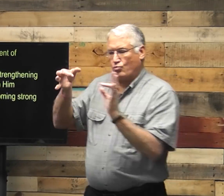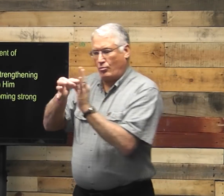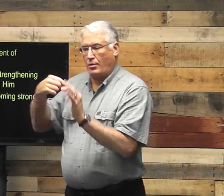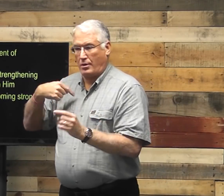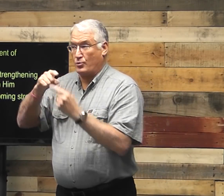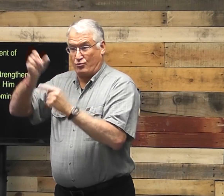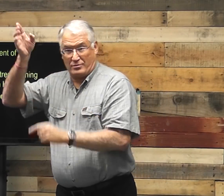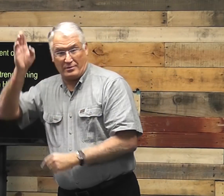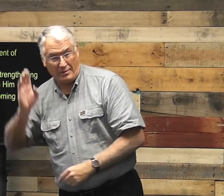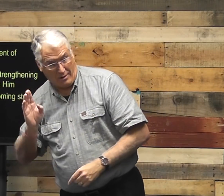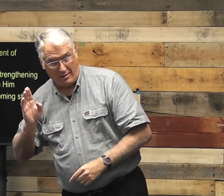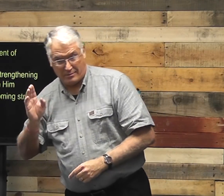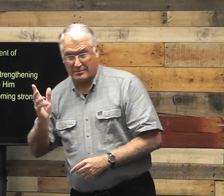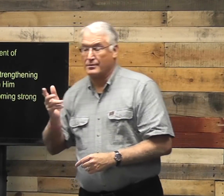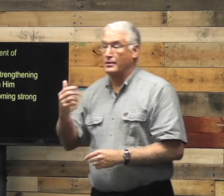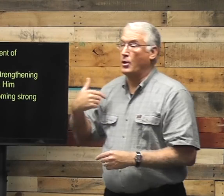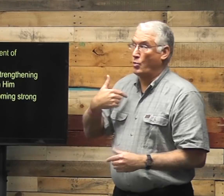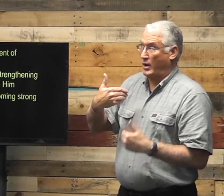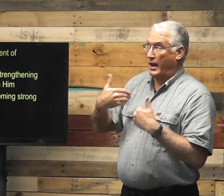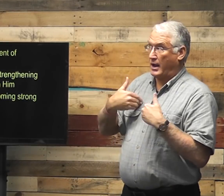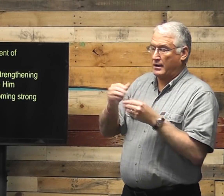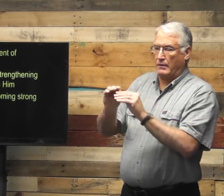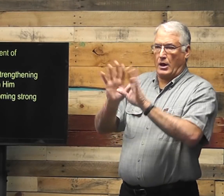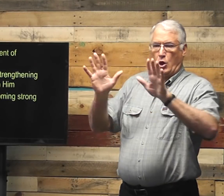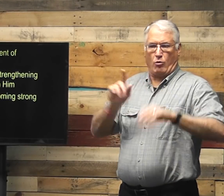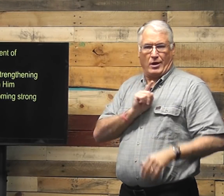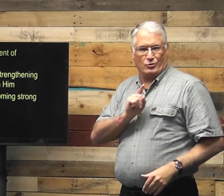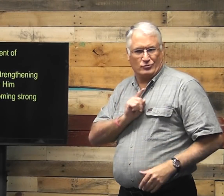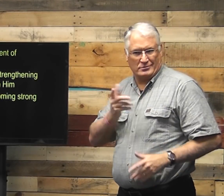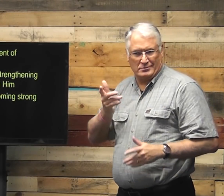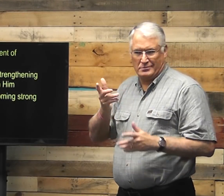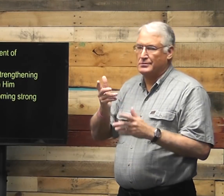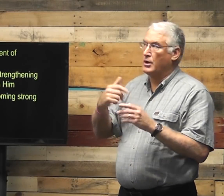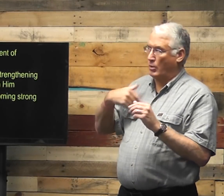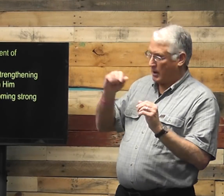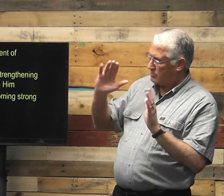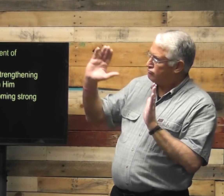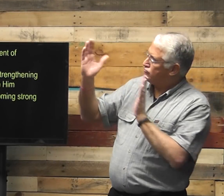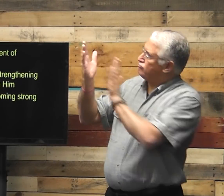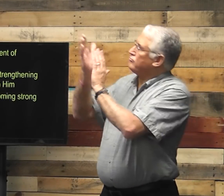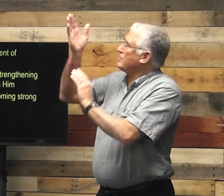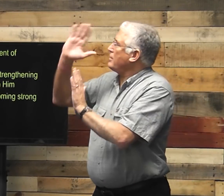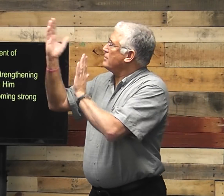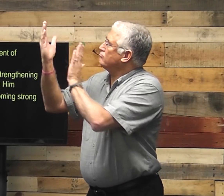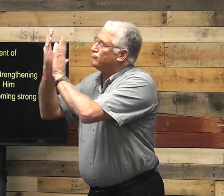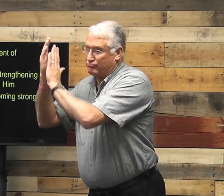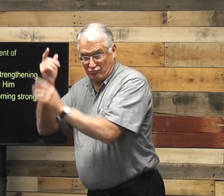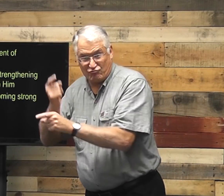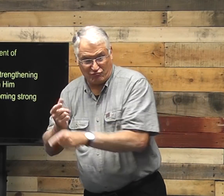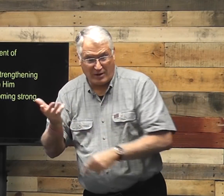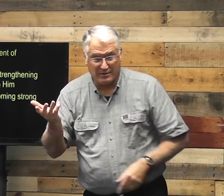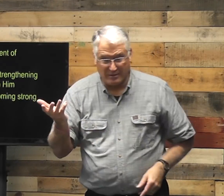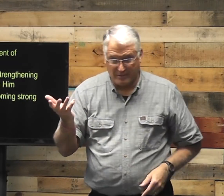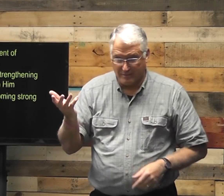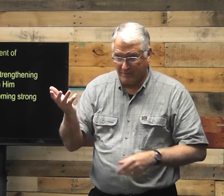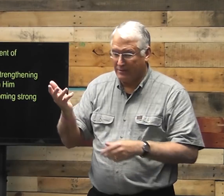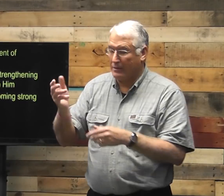is the one who takes us to God. So, we have a clear conscience. So, we can come to God's presence, right?